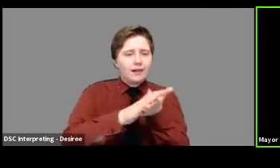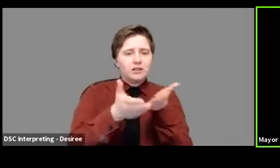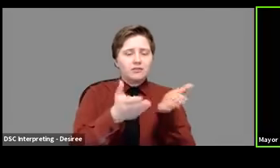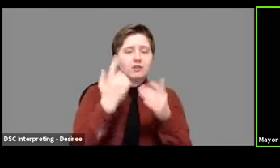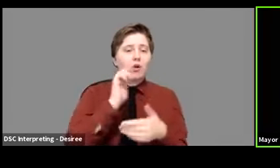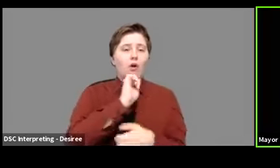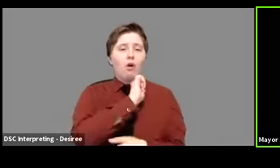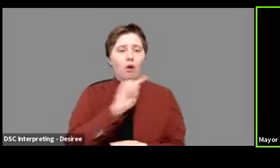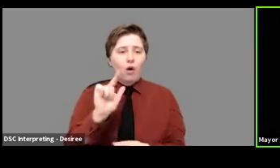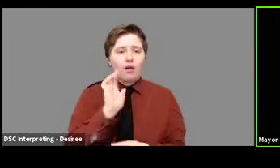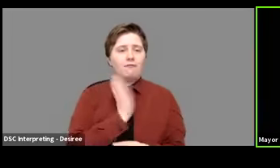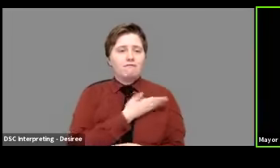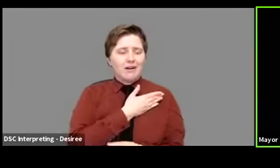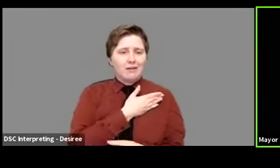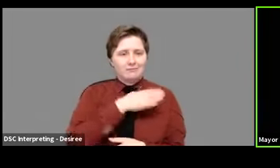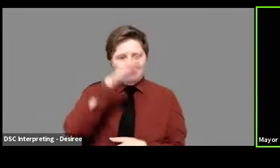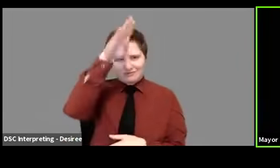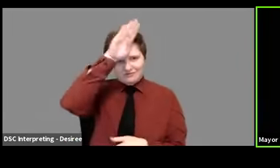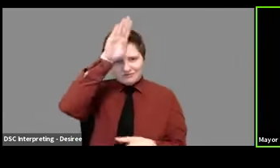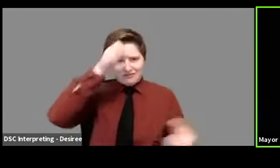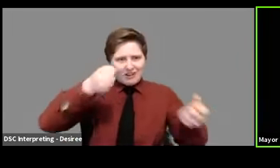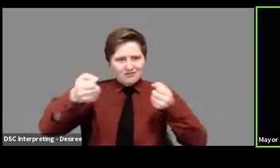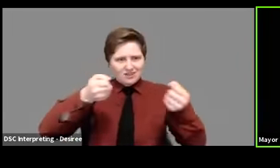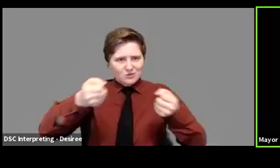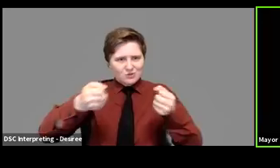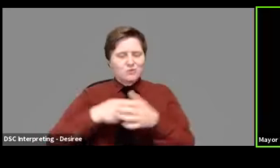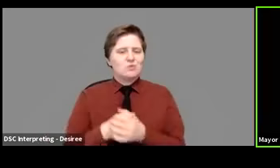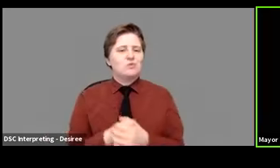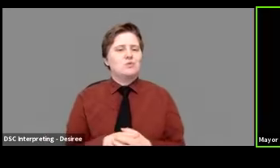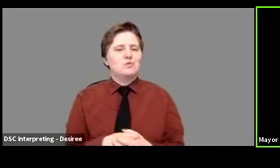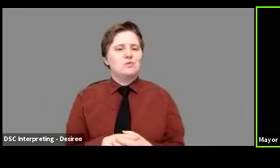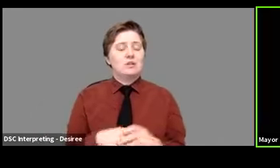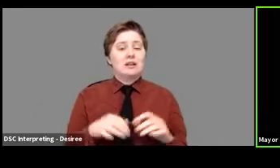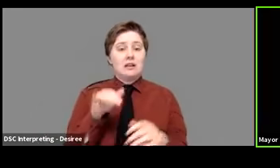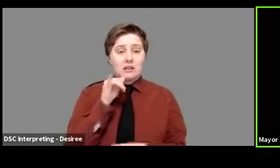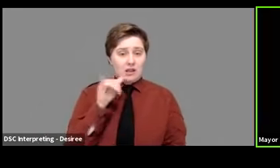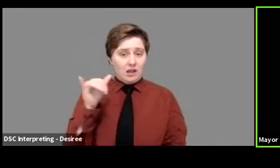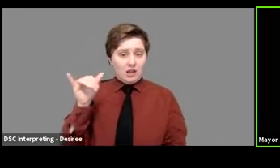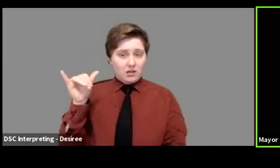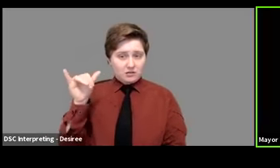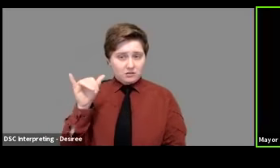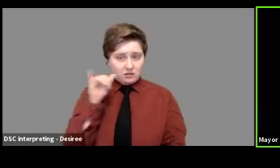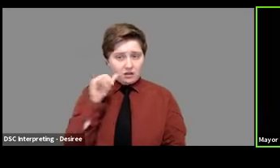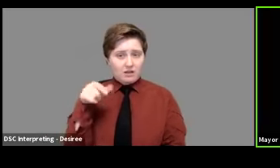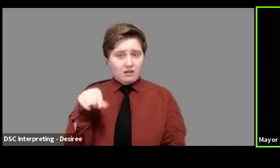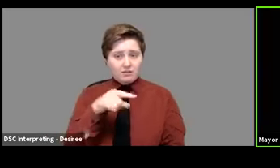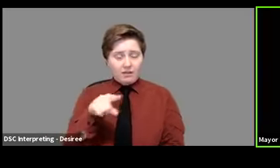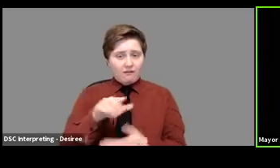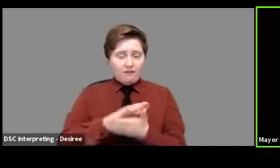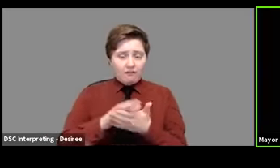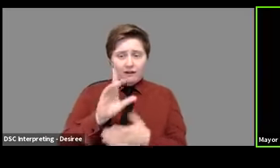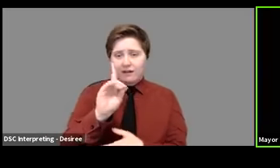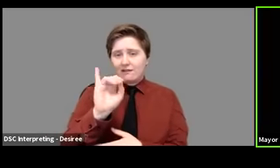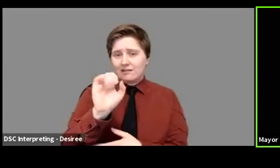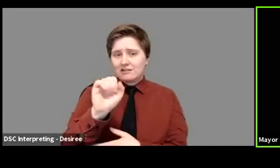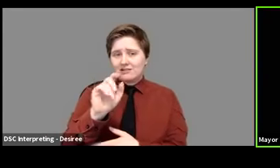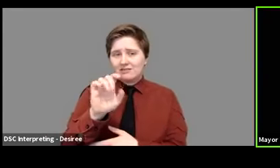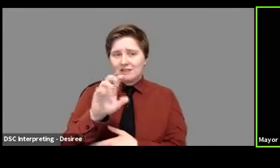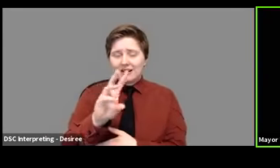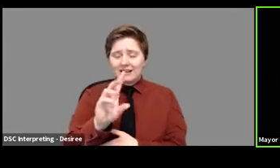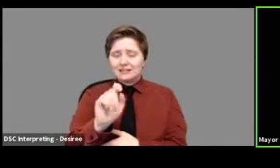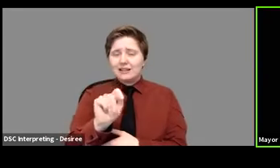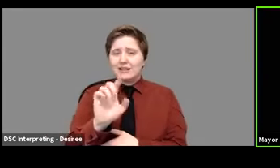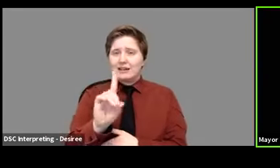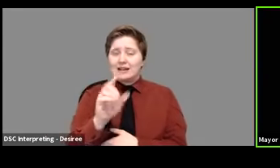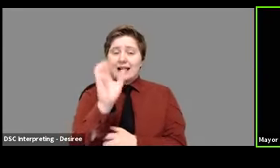all of our fire rigs. And as of yesterday, they had disinfected 60 fire rigs